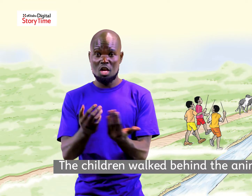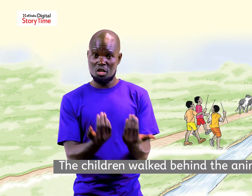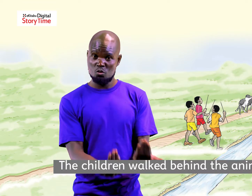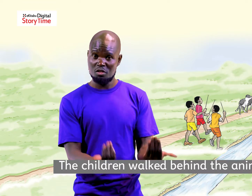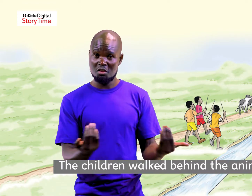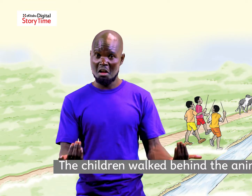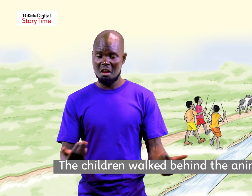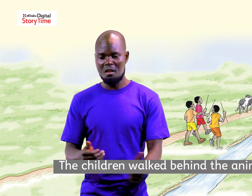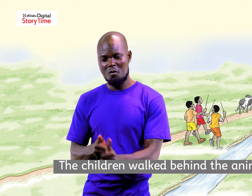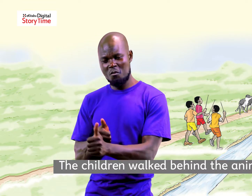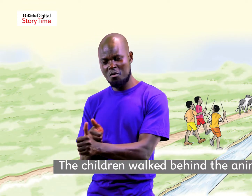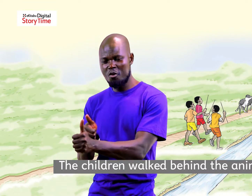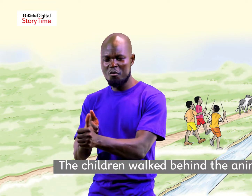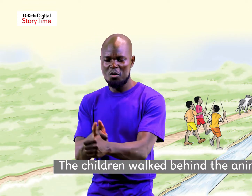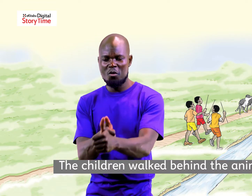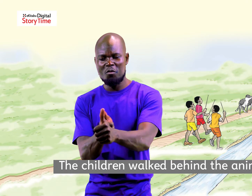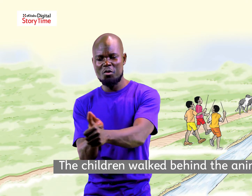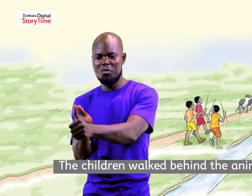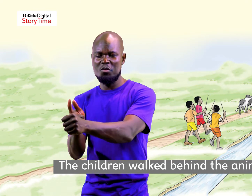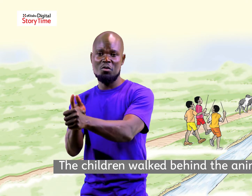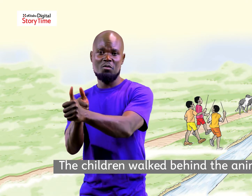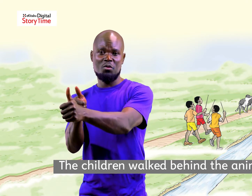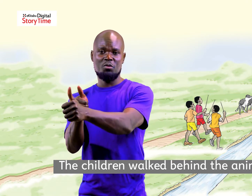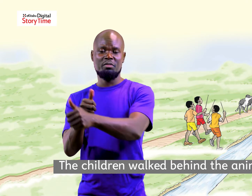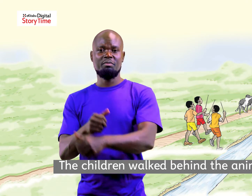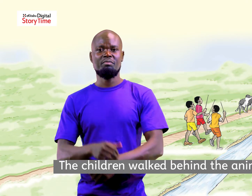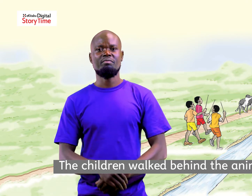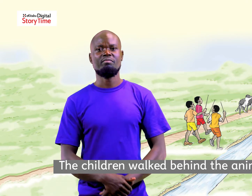the children walk behind the animals